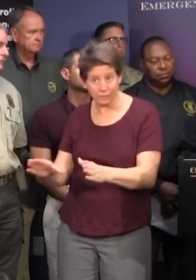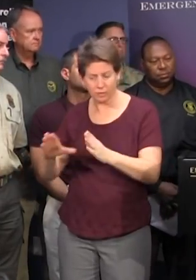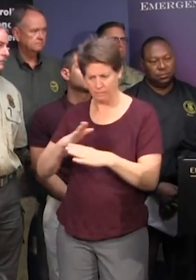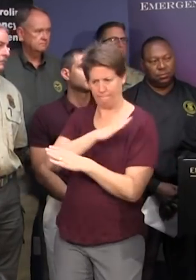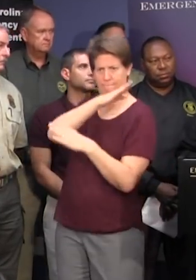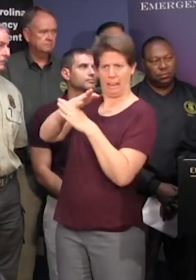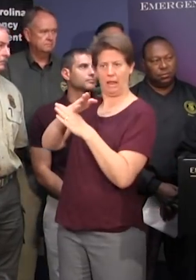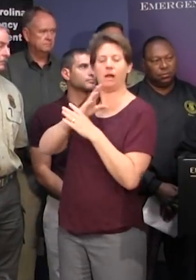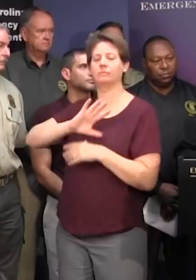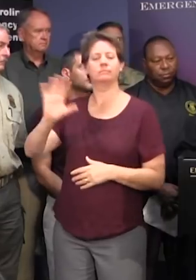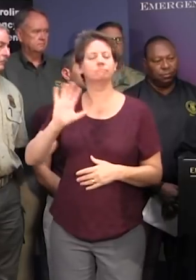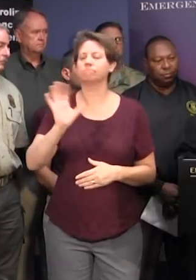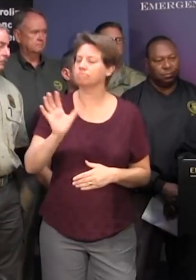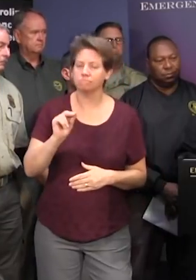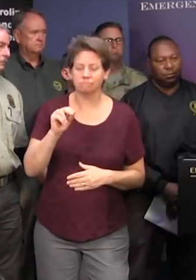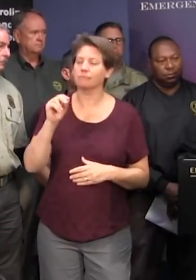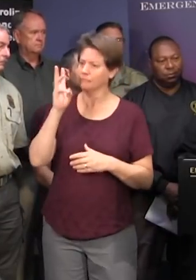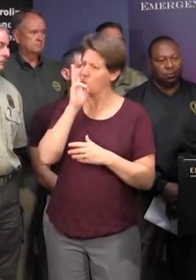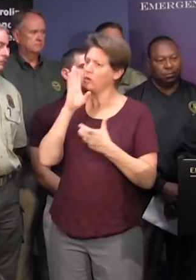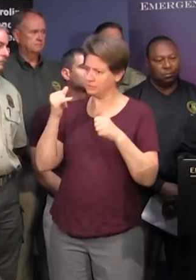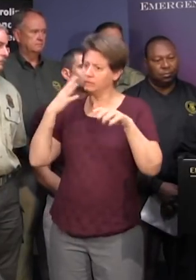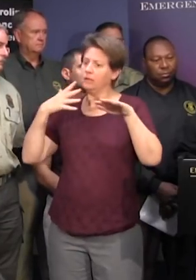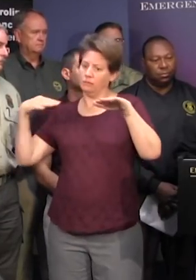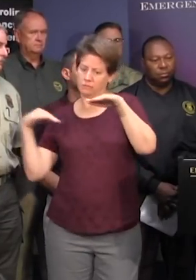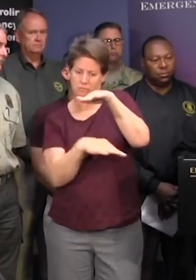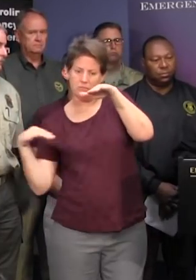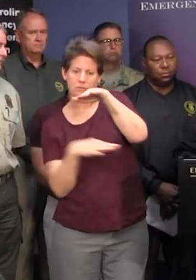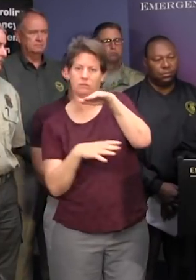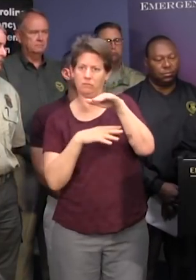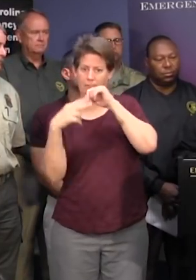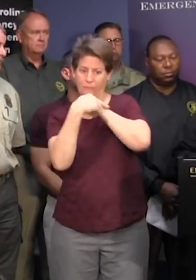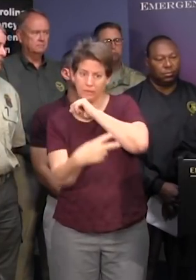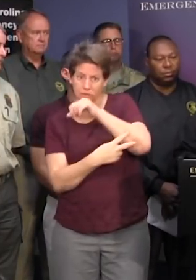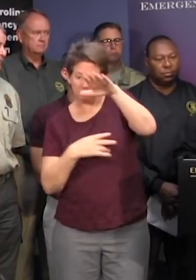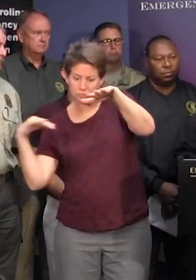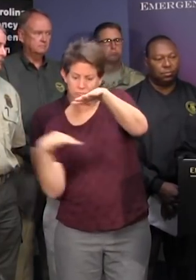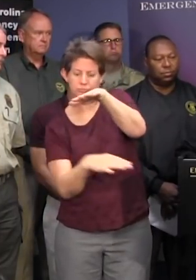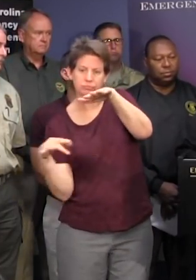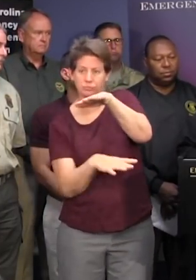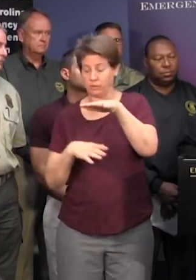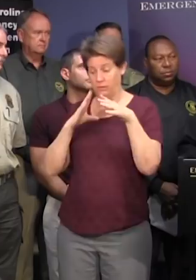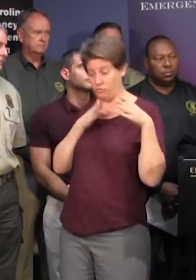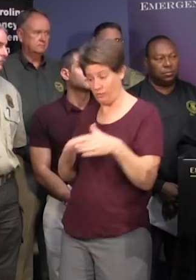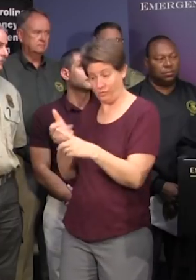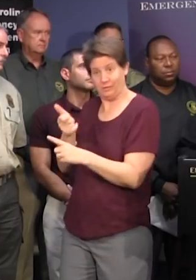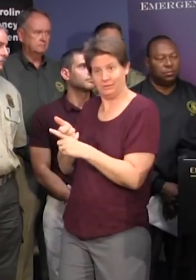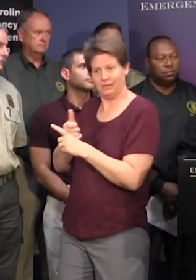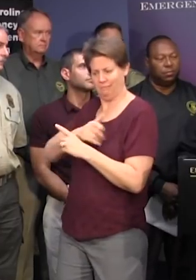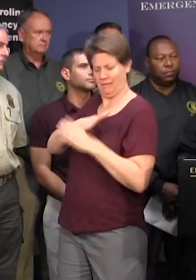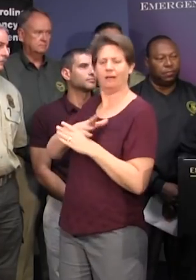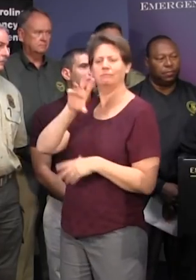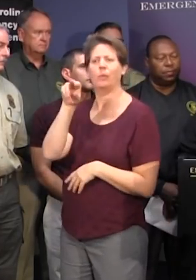will continue the flow underneath the bridge so we're not damming the bridge we're not damming the river itself but we're